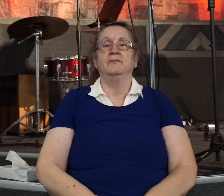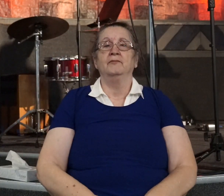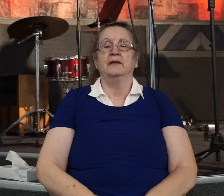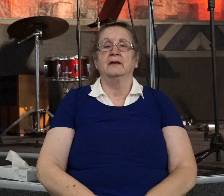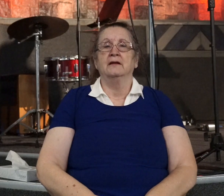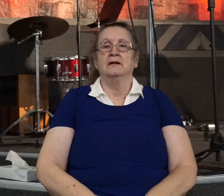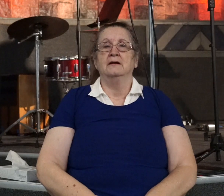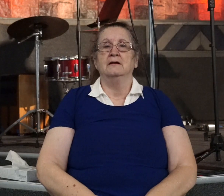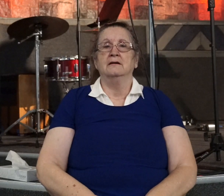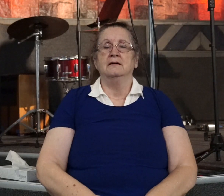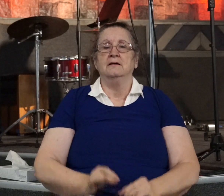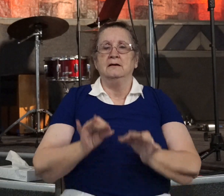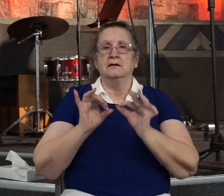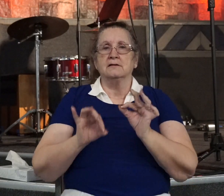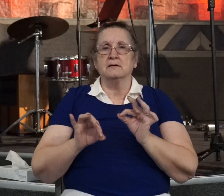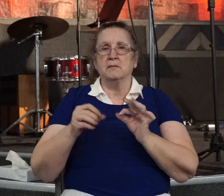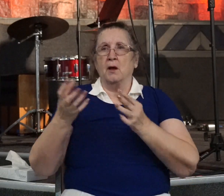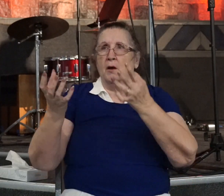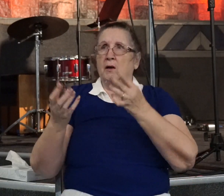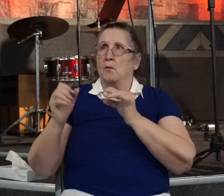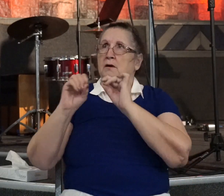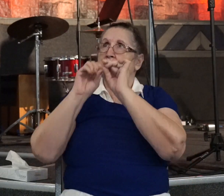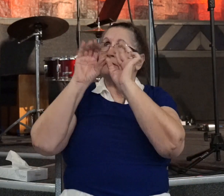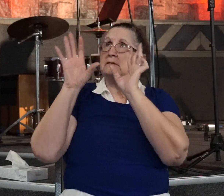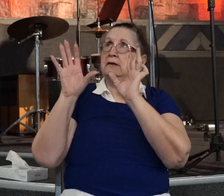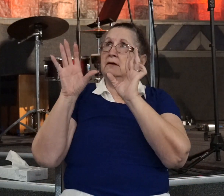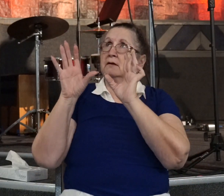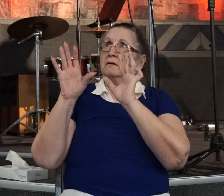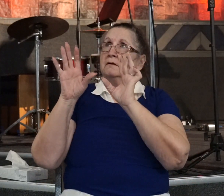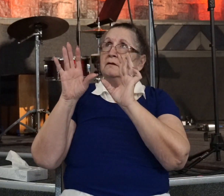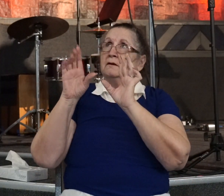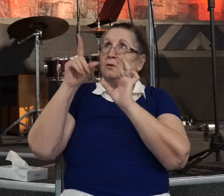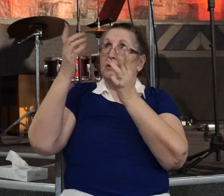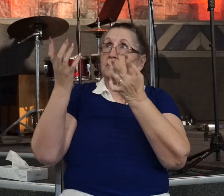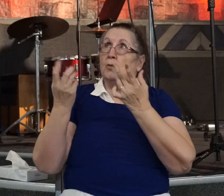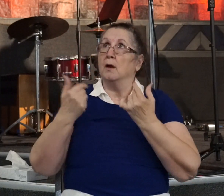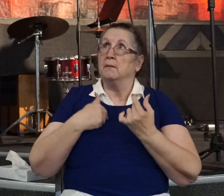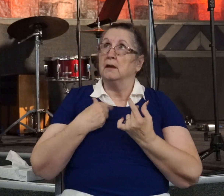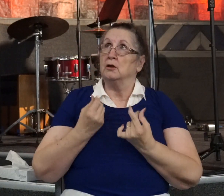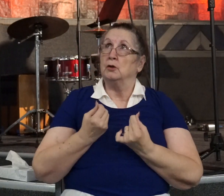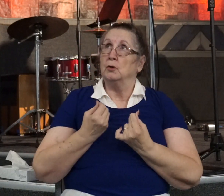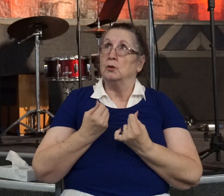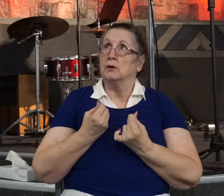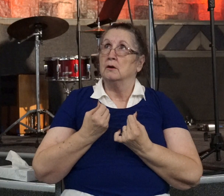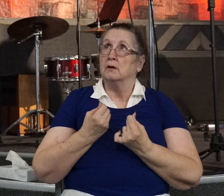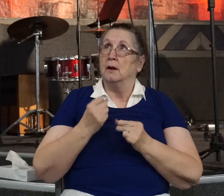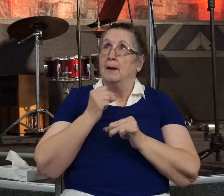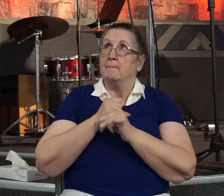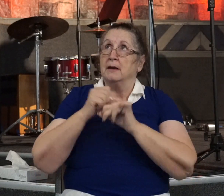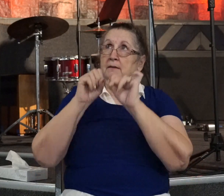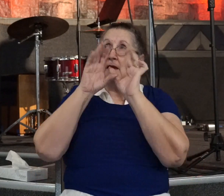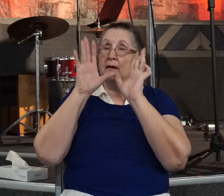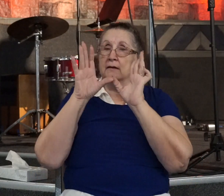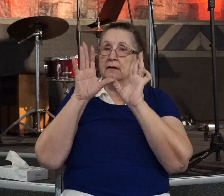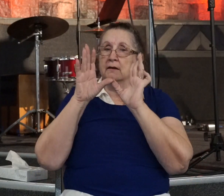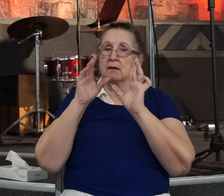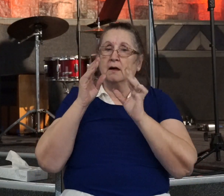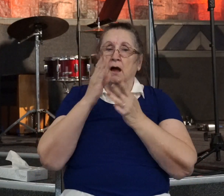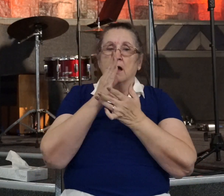He's simply getting clarification from the Lord. Okay? There's some people that beat Ananias up right here. But I'm